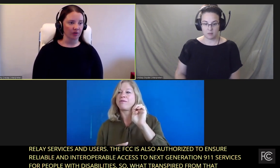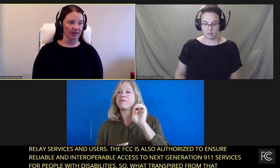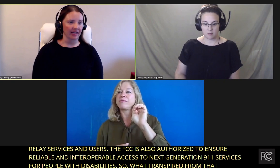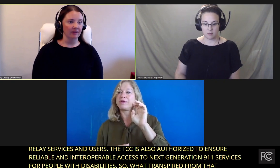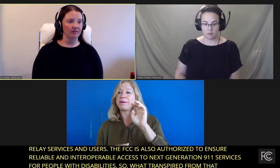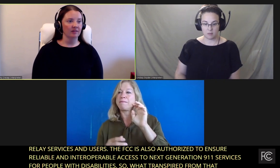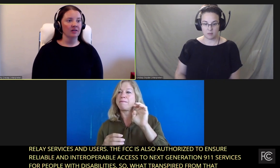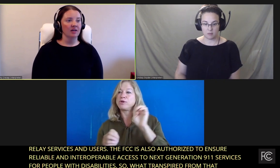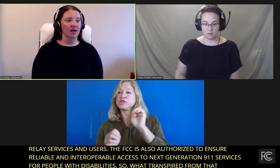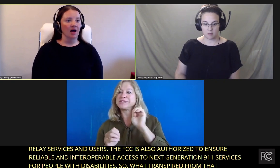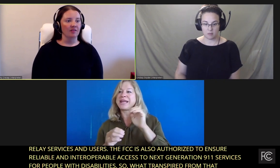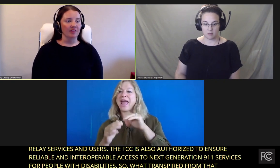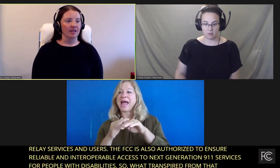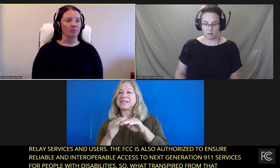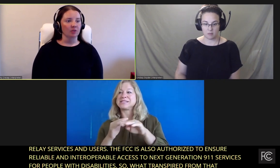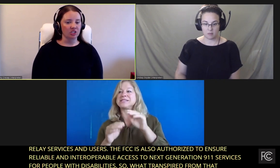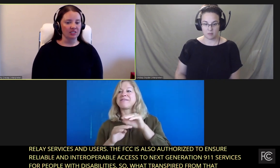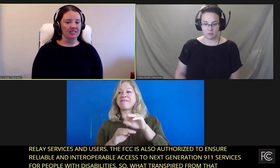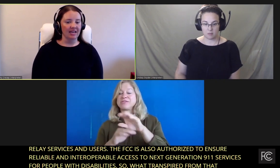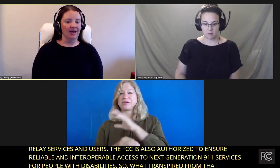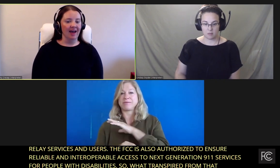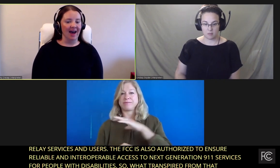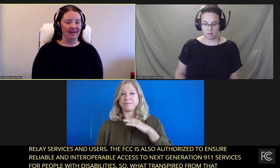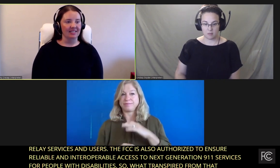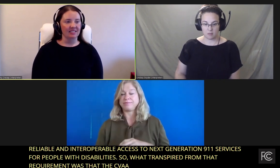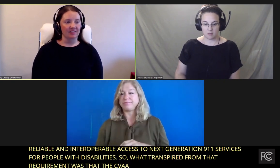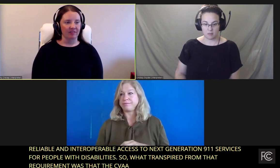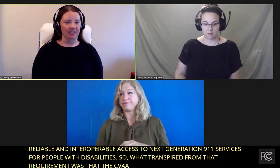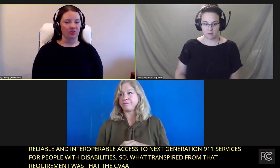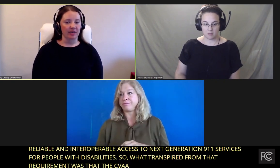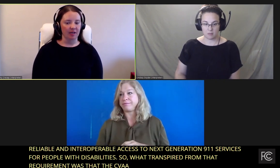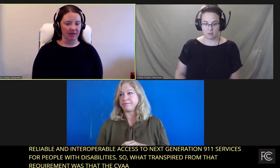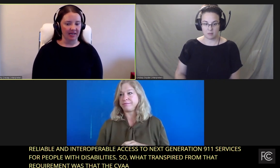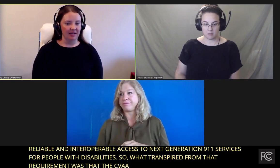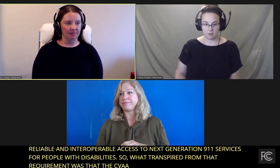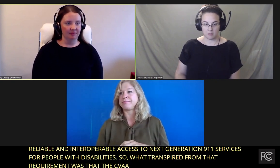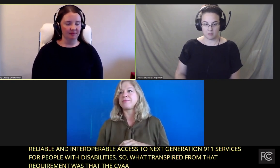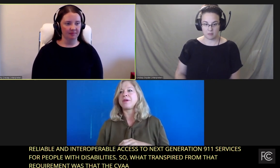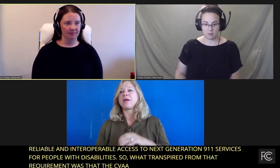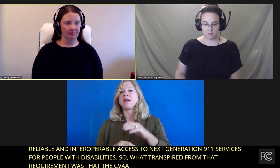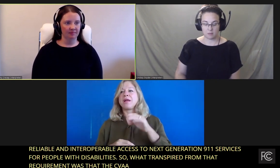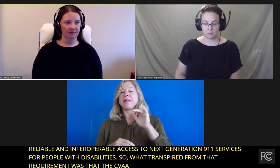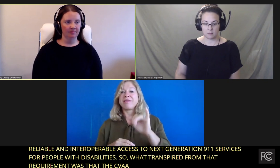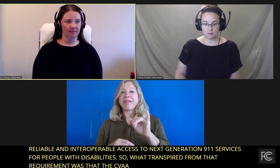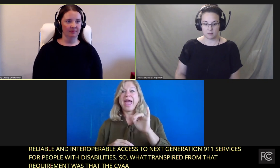or chartering of the Emergency Access Advisory Committee.